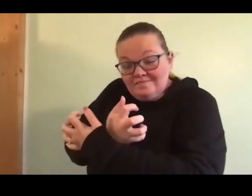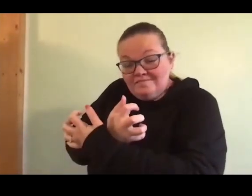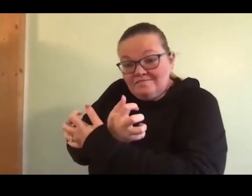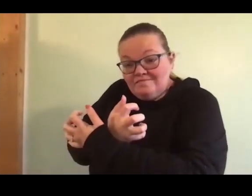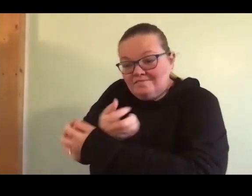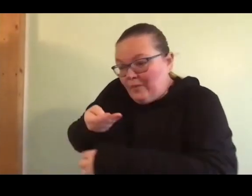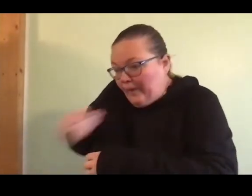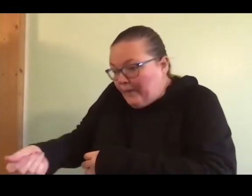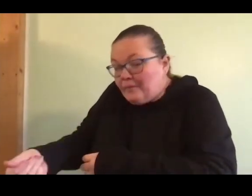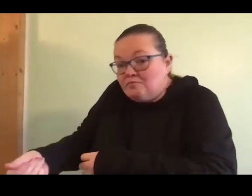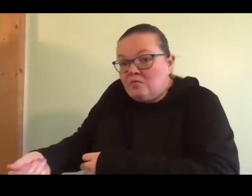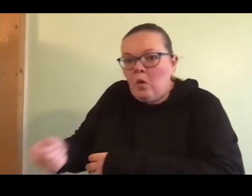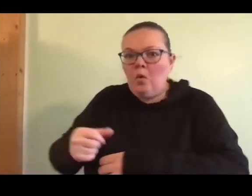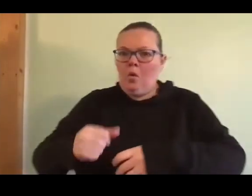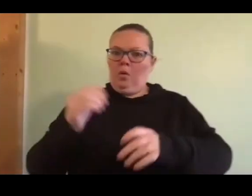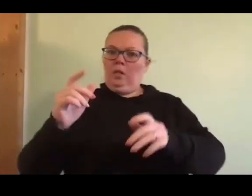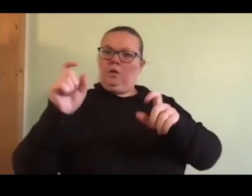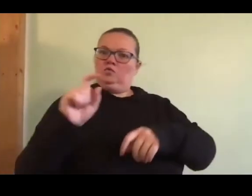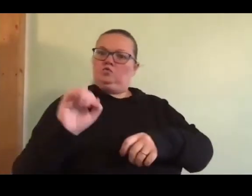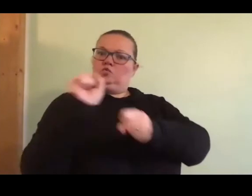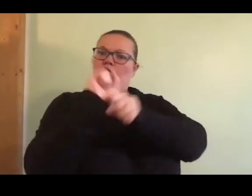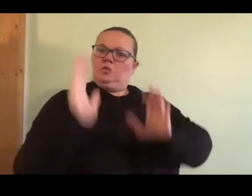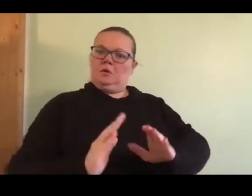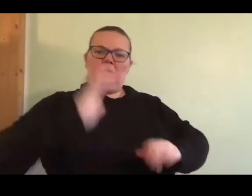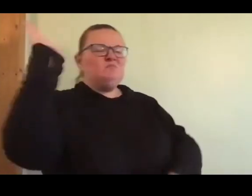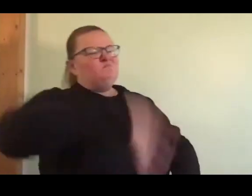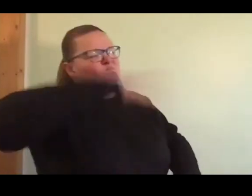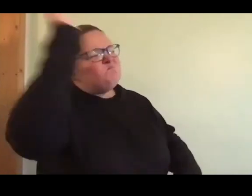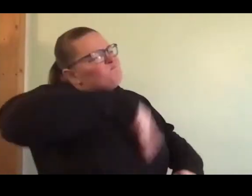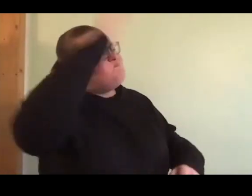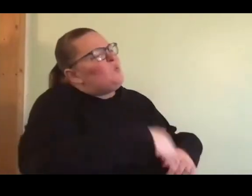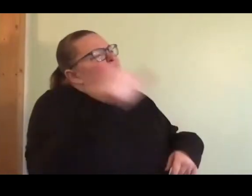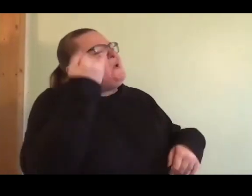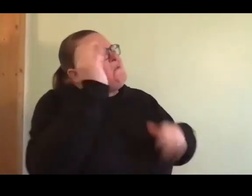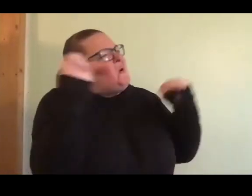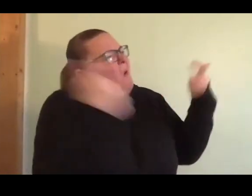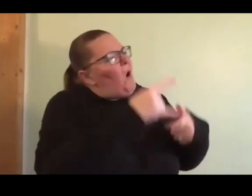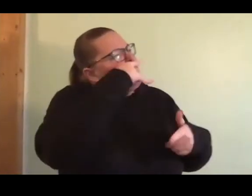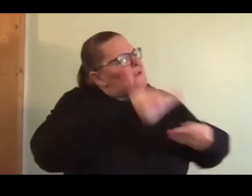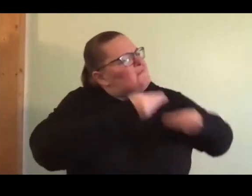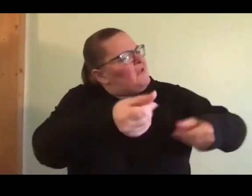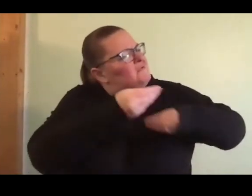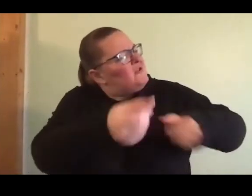The zookeeper waved his broom and said, What If Everybody Did That?